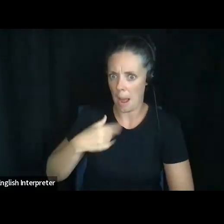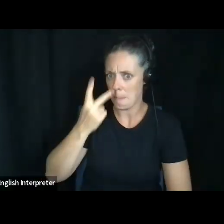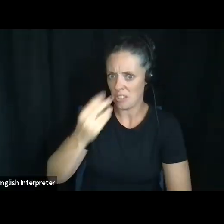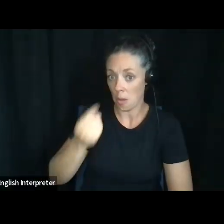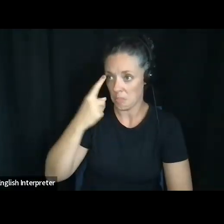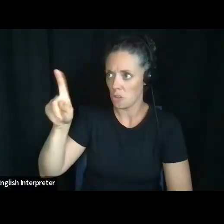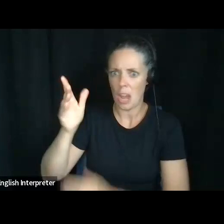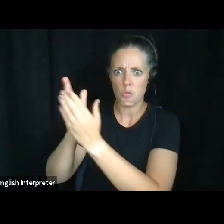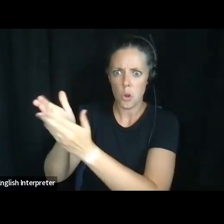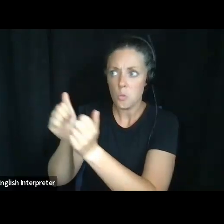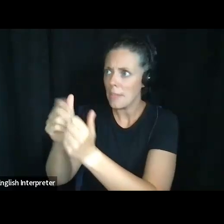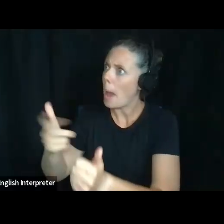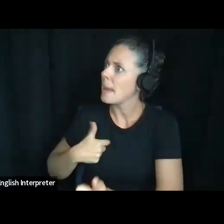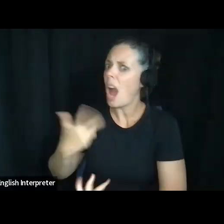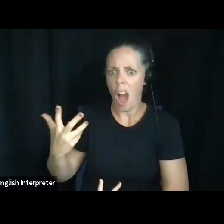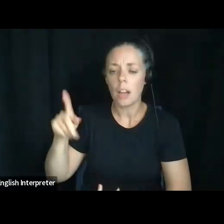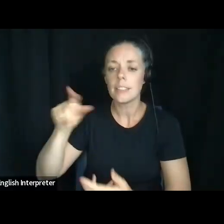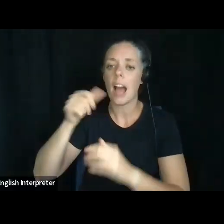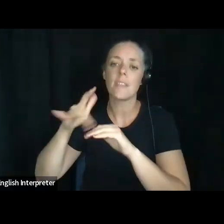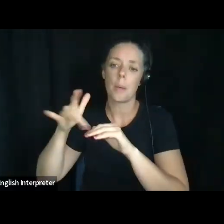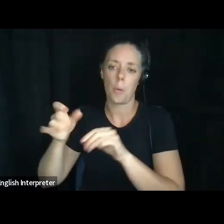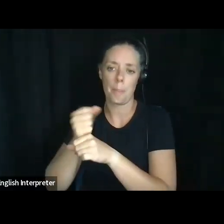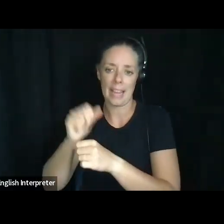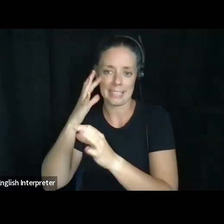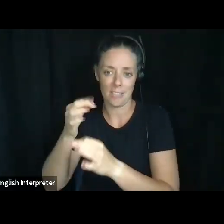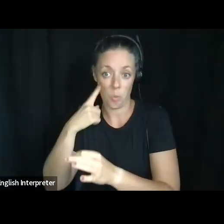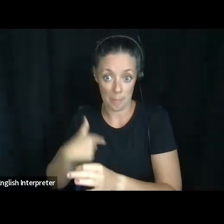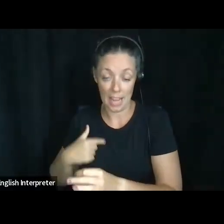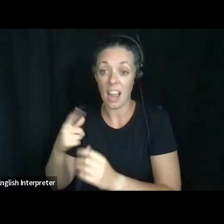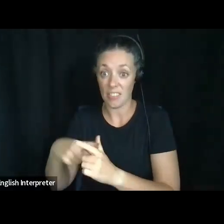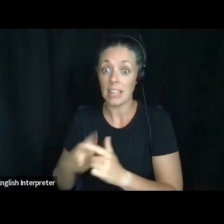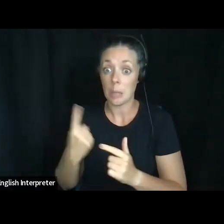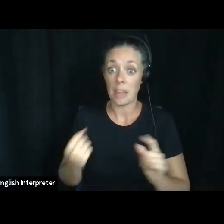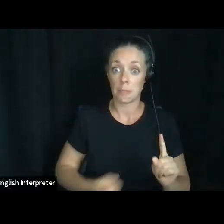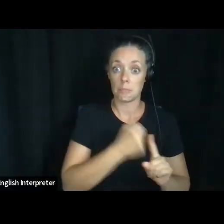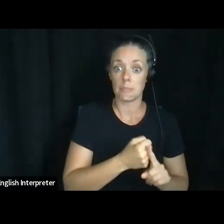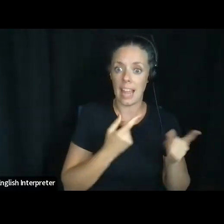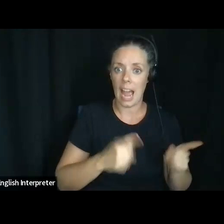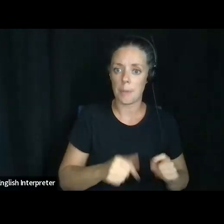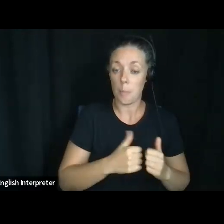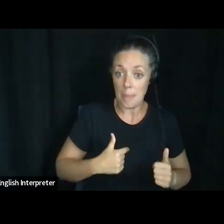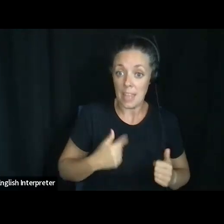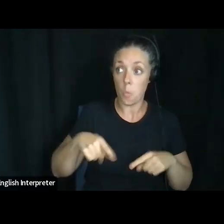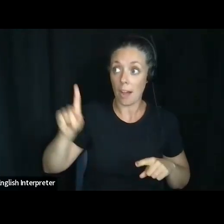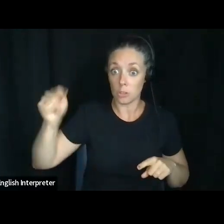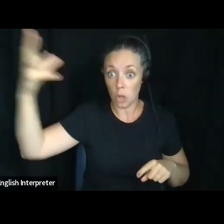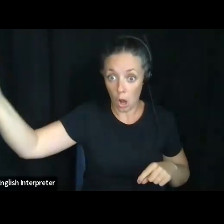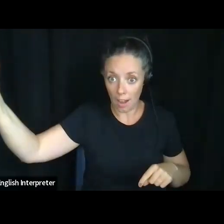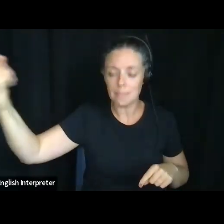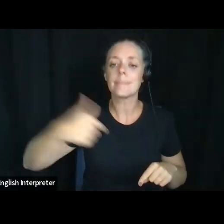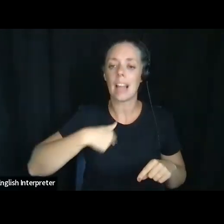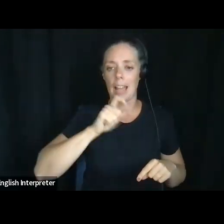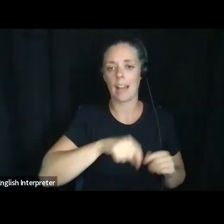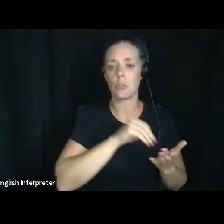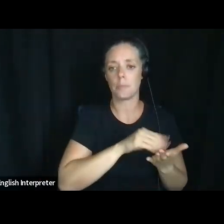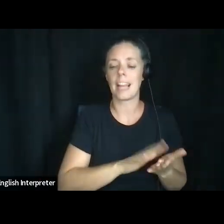she goes on a cruise and she's not available to make decisions for me and something happens while she's gone, I want to name an alternate agent. So I'm